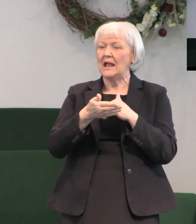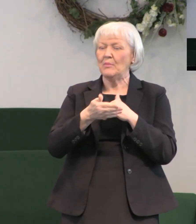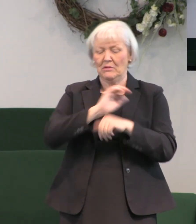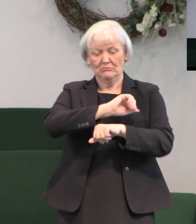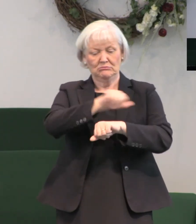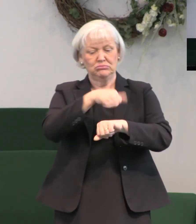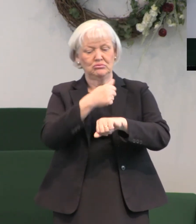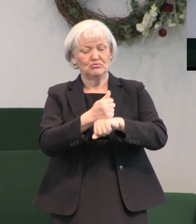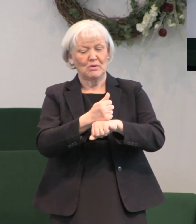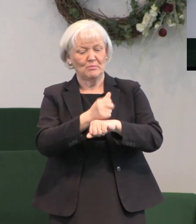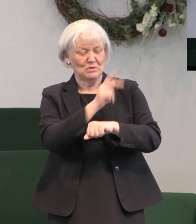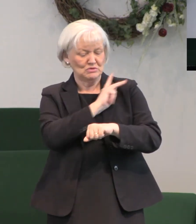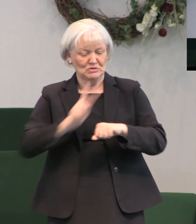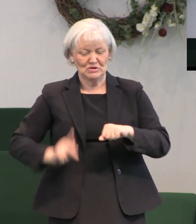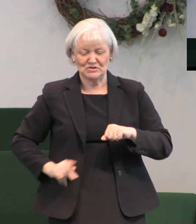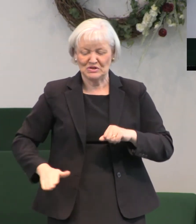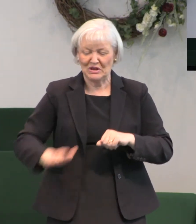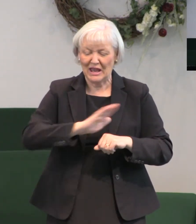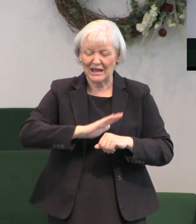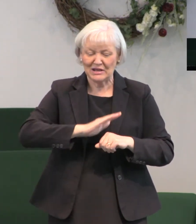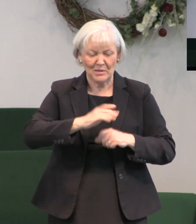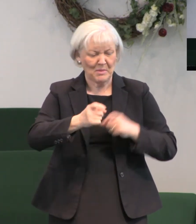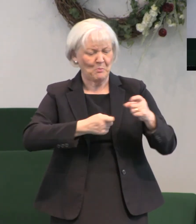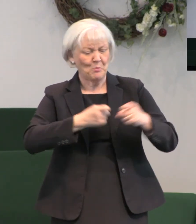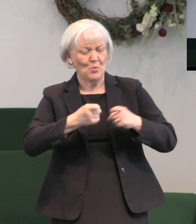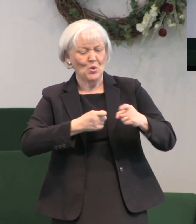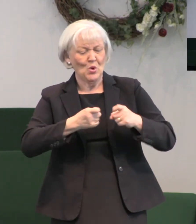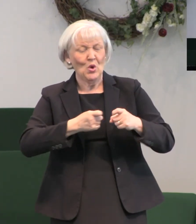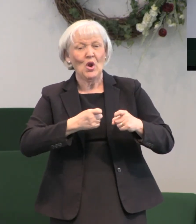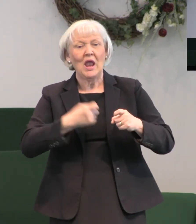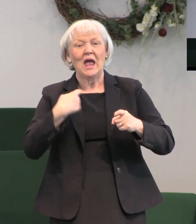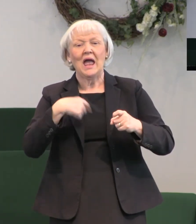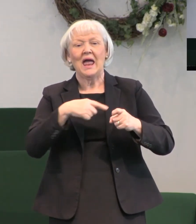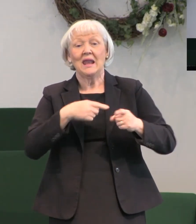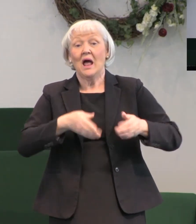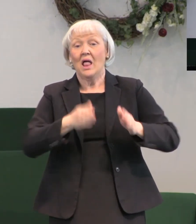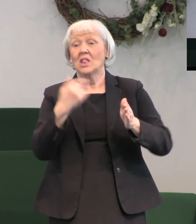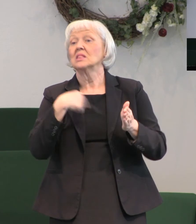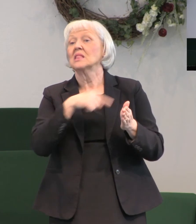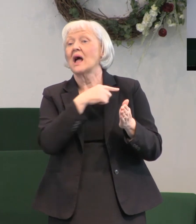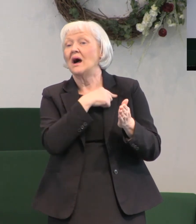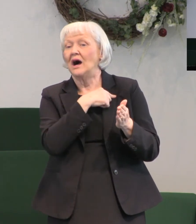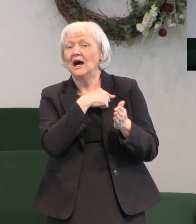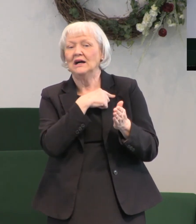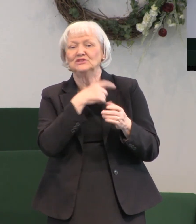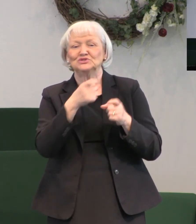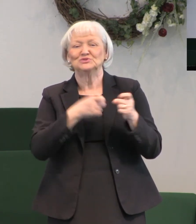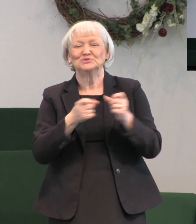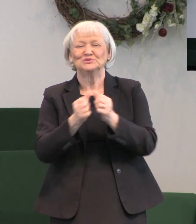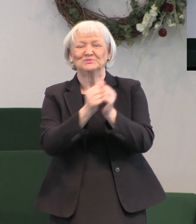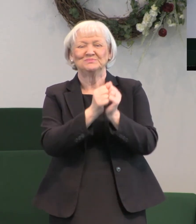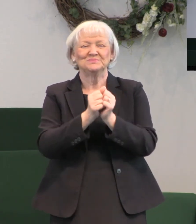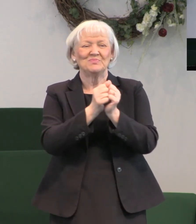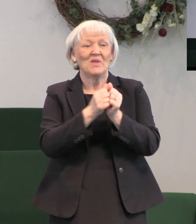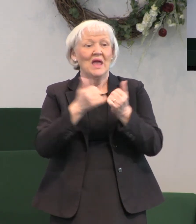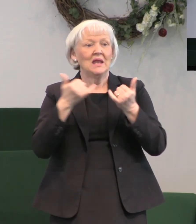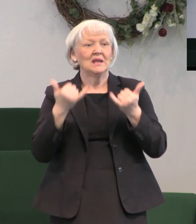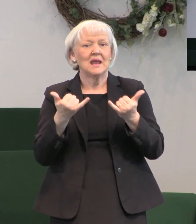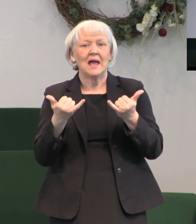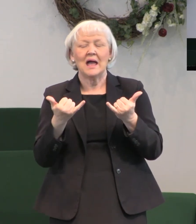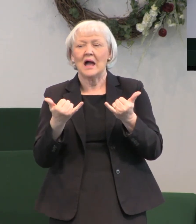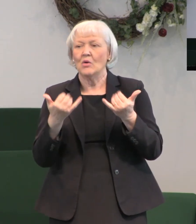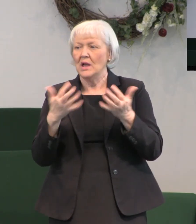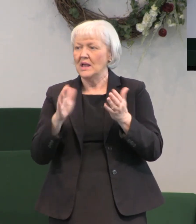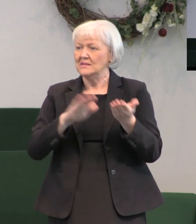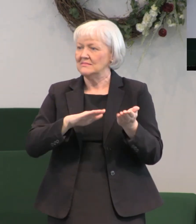establish His kingdom and rule over it and make them, allow them to be co-rulers with Him. and now He's dead